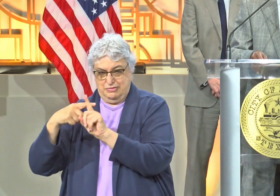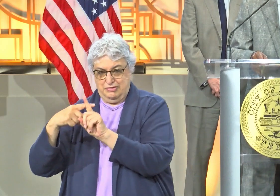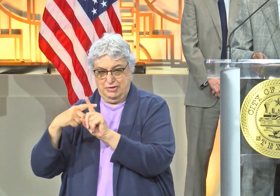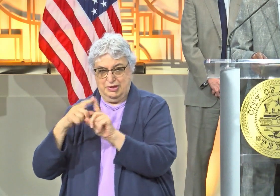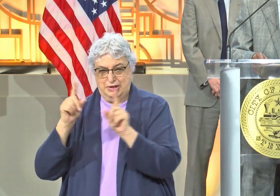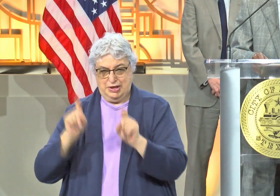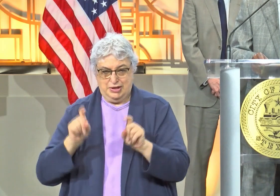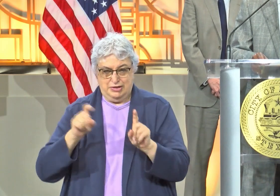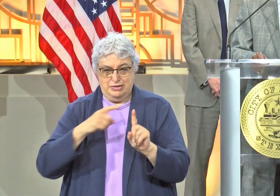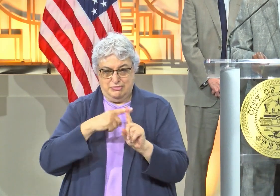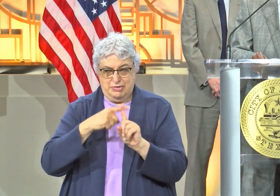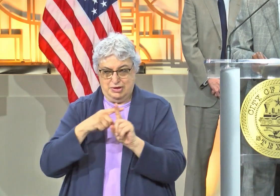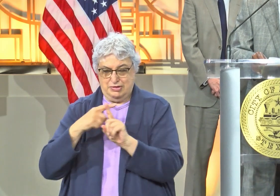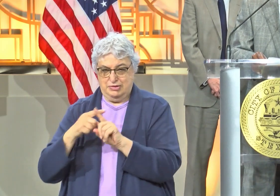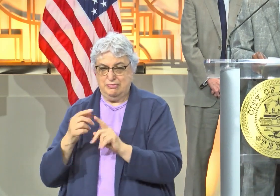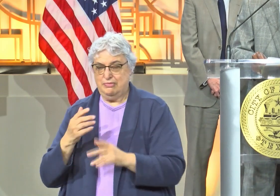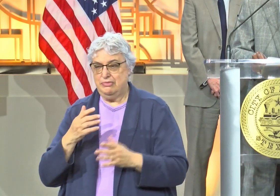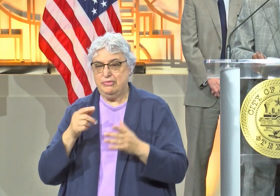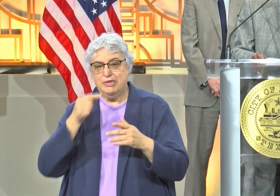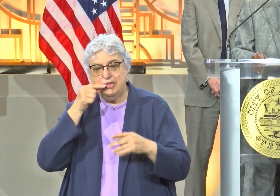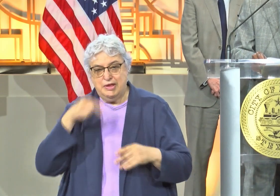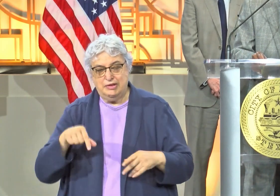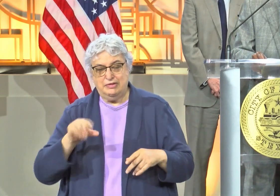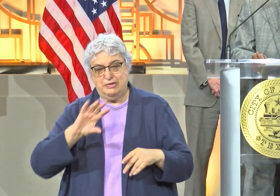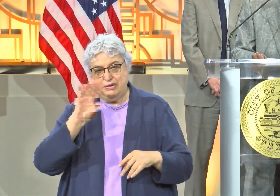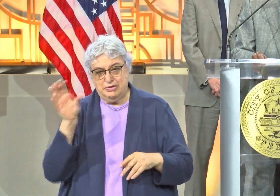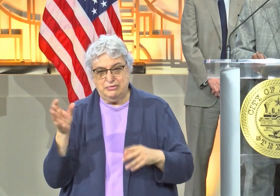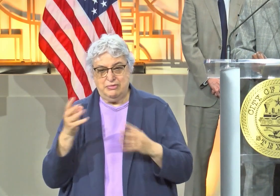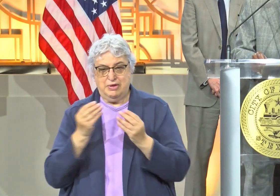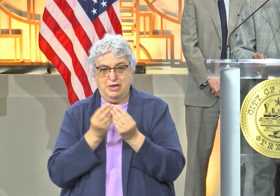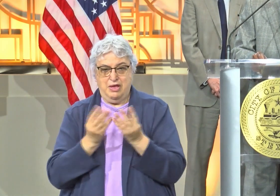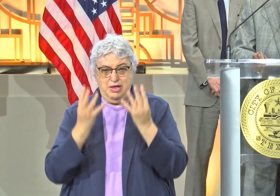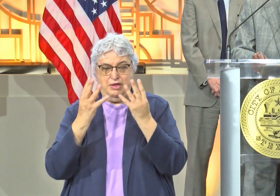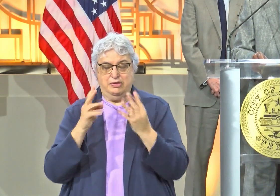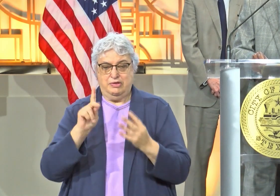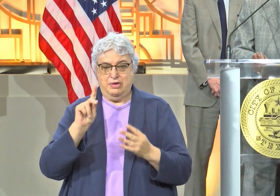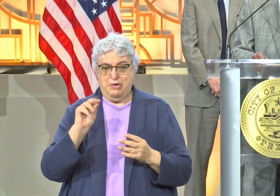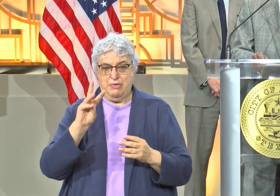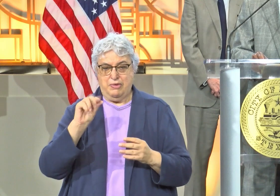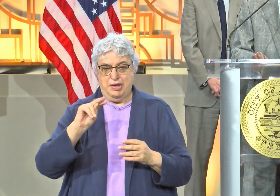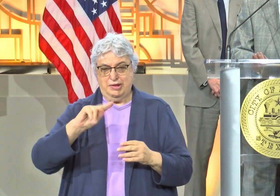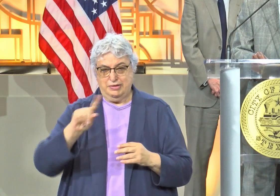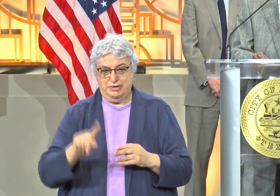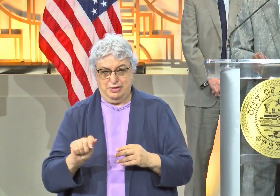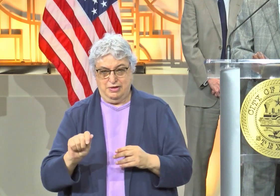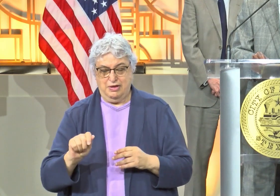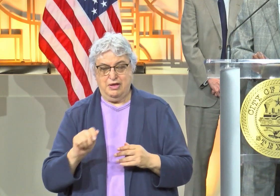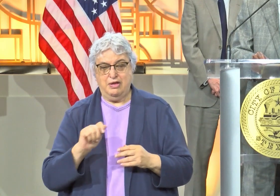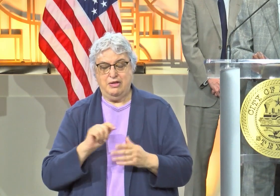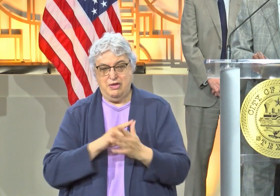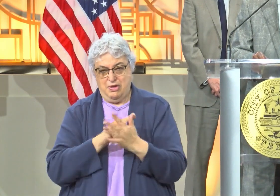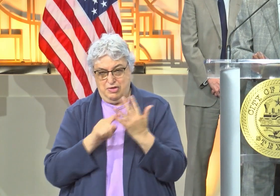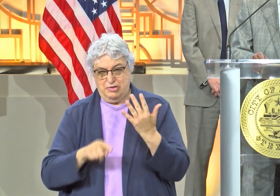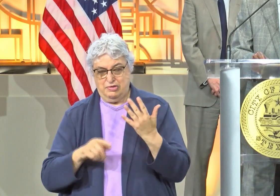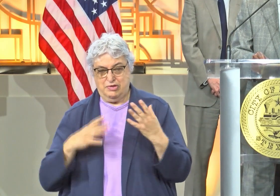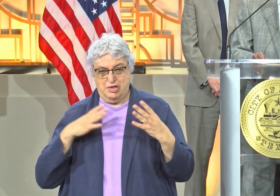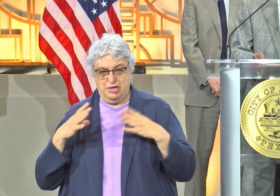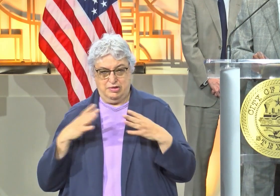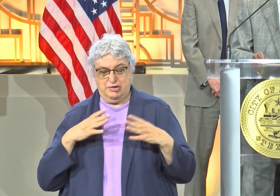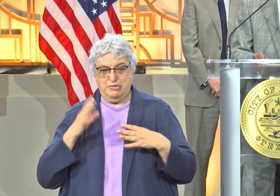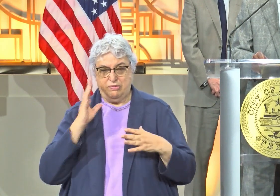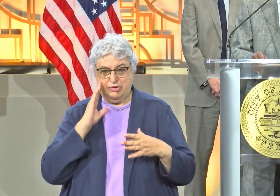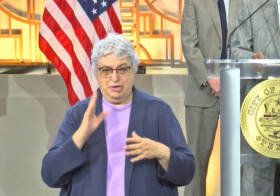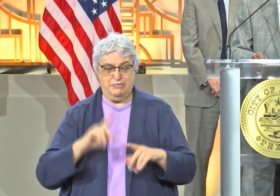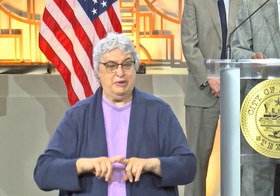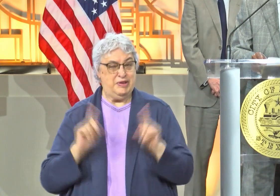-19. Thanksgiving, Christmas, Hanukkah, Kwanzaa, all of these particular holidays certainly will